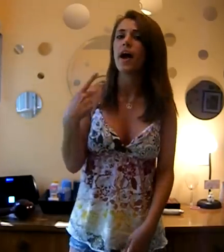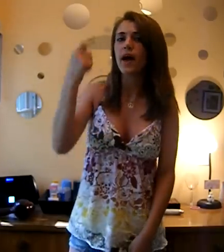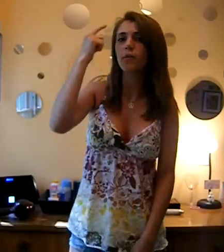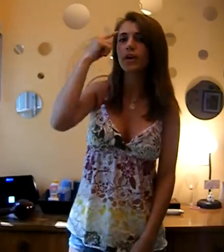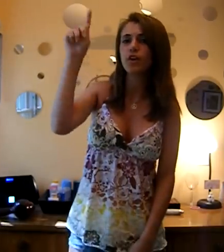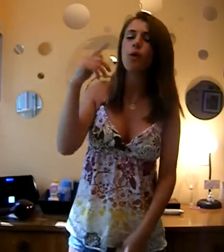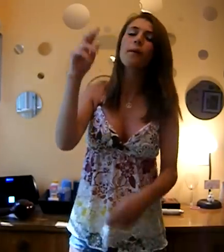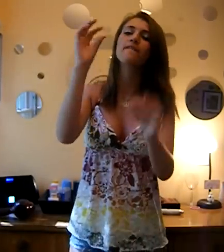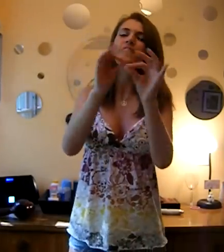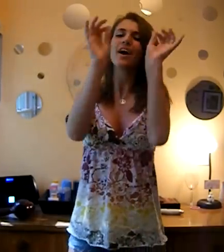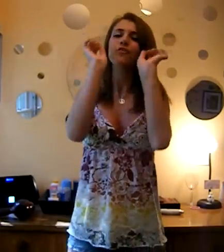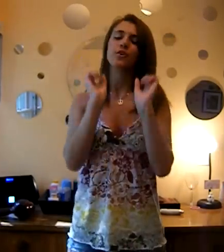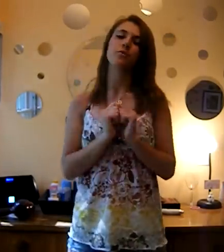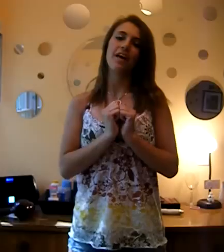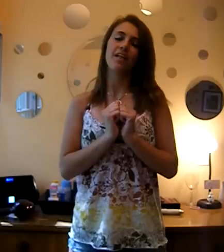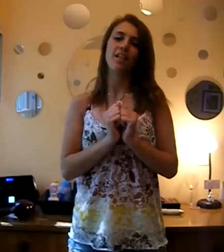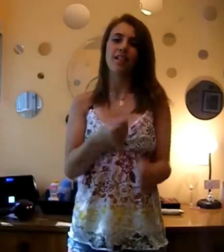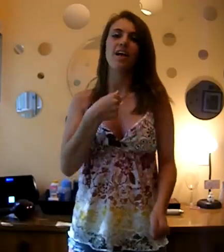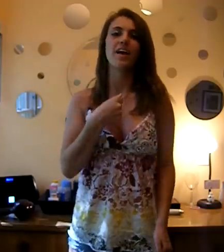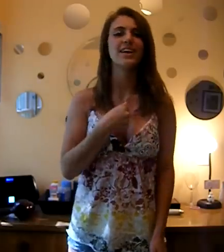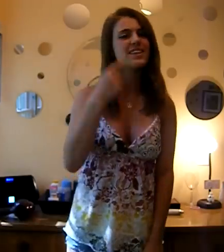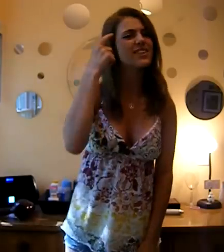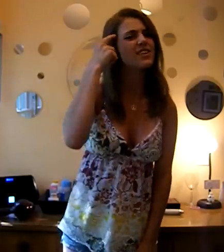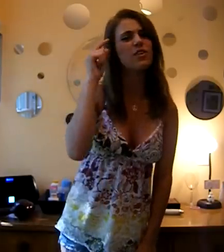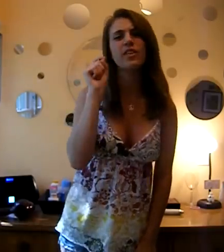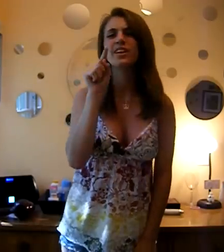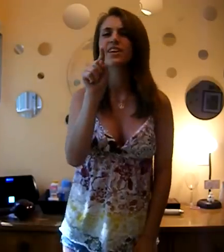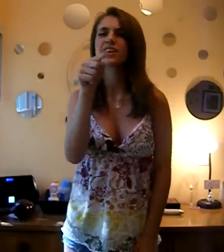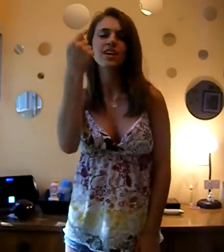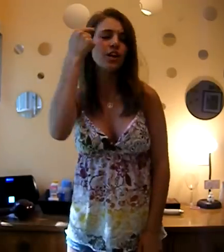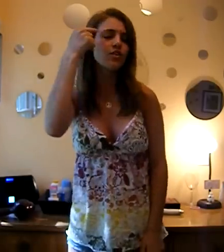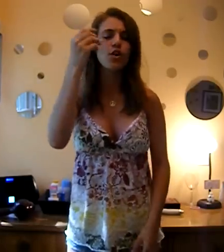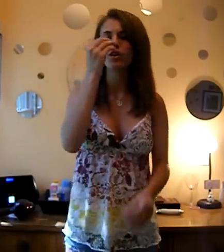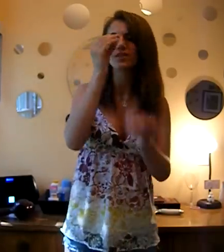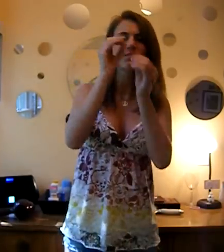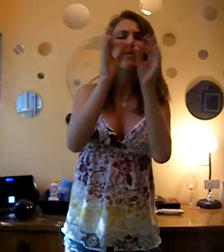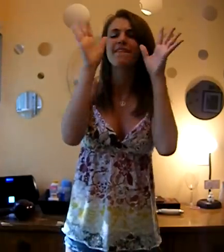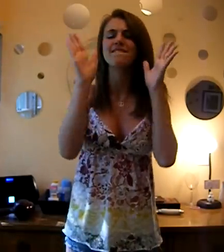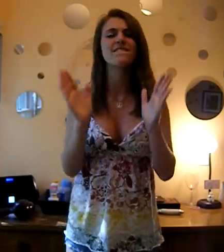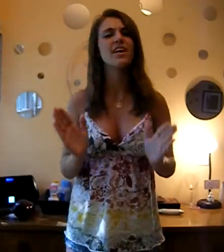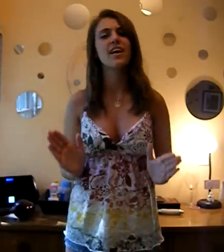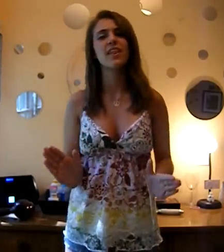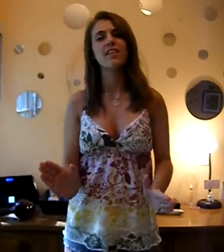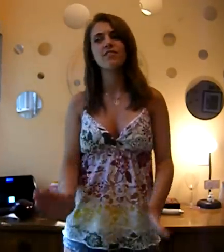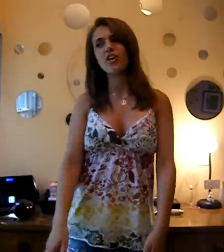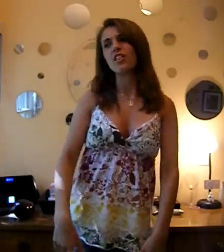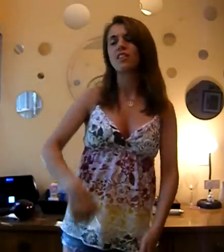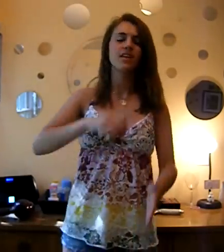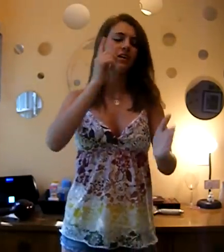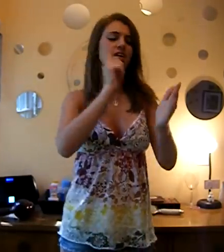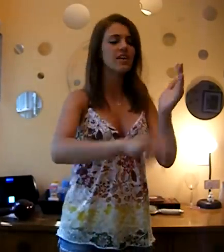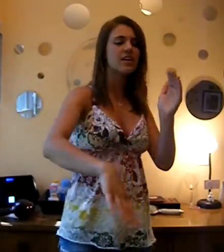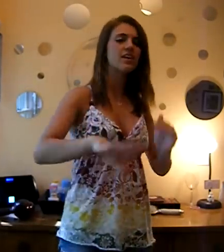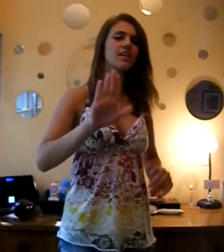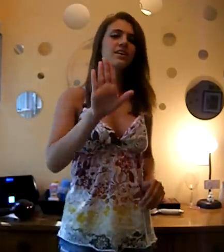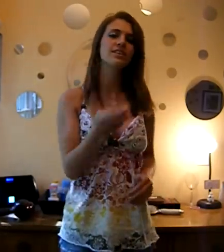and we know it very well. Because I know that he knows I'm unfaithful, and it kills